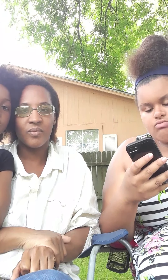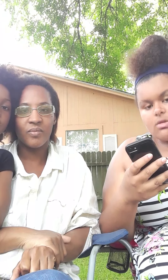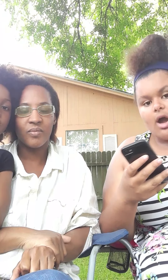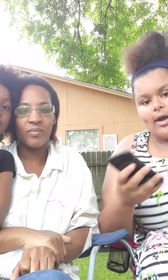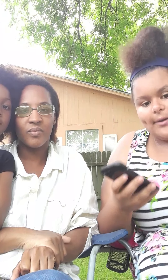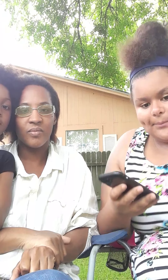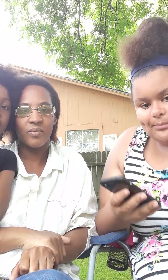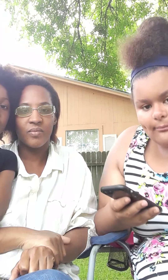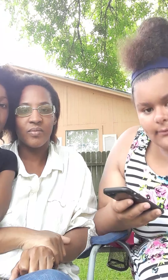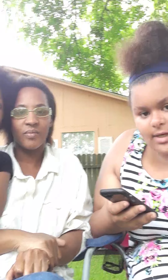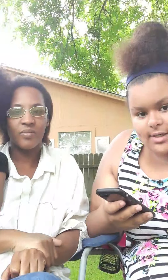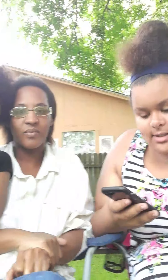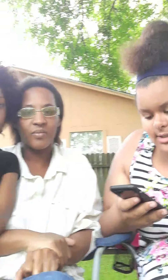Okay, here's this.